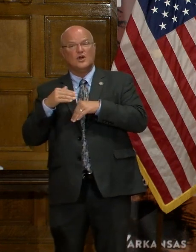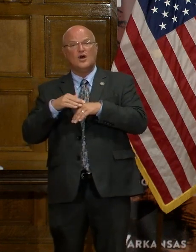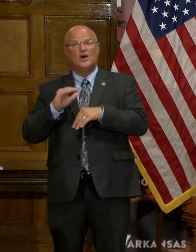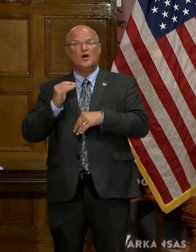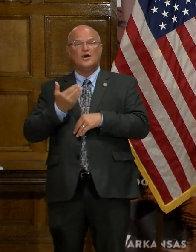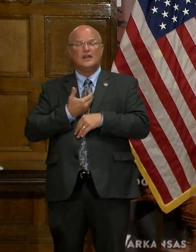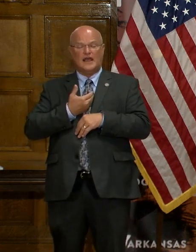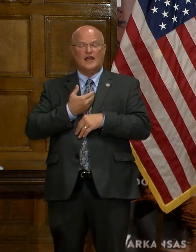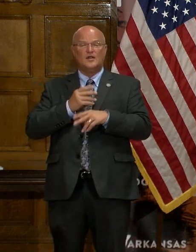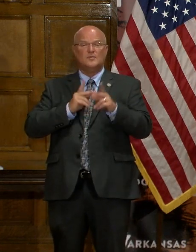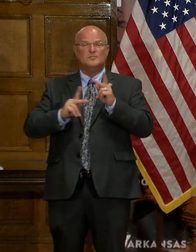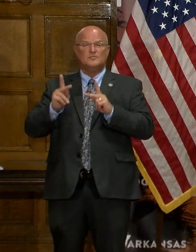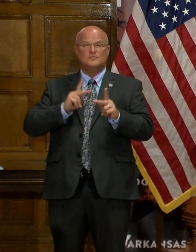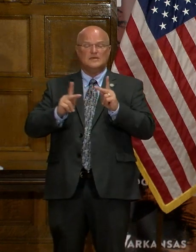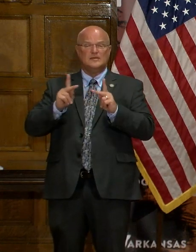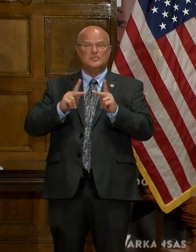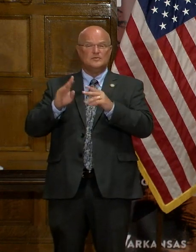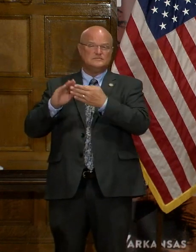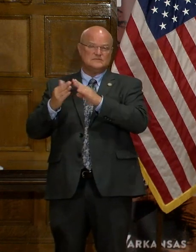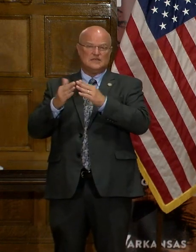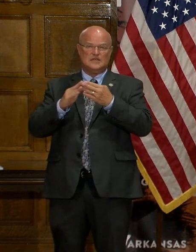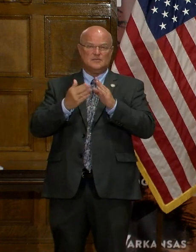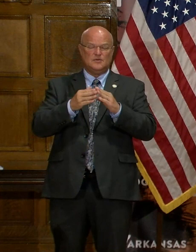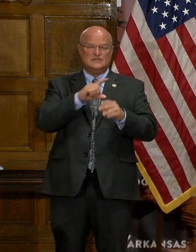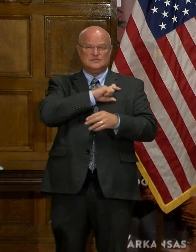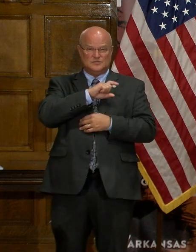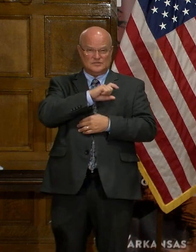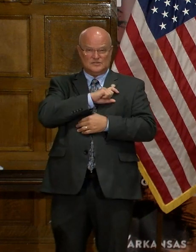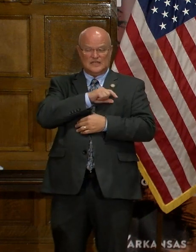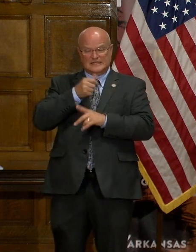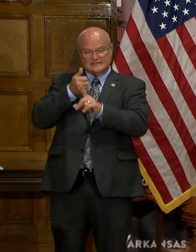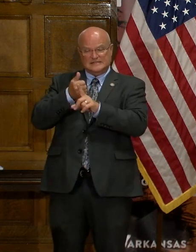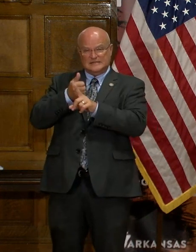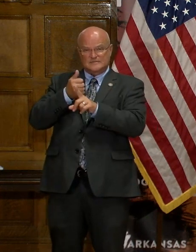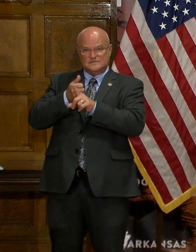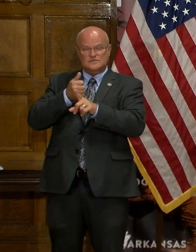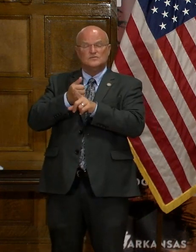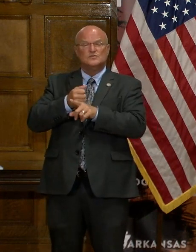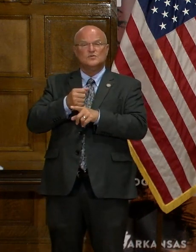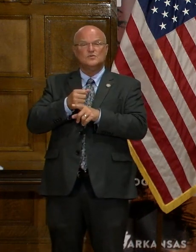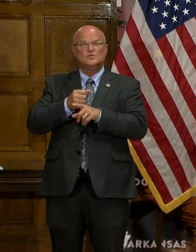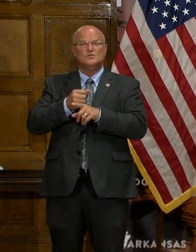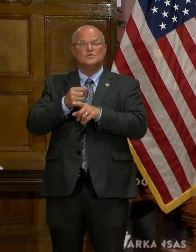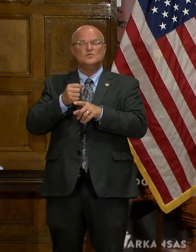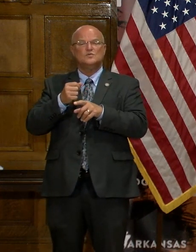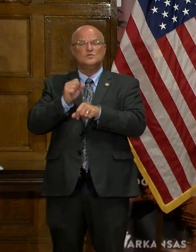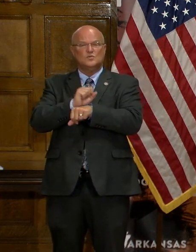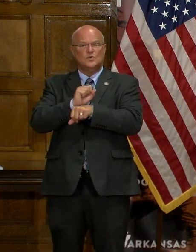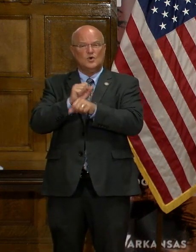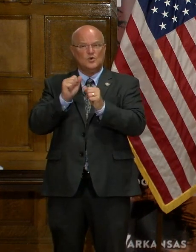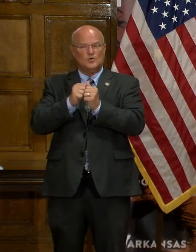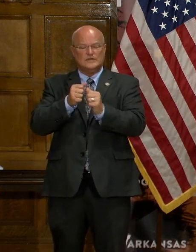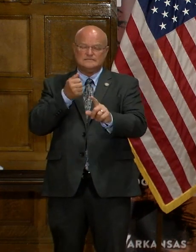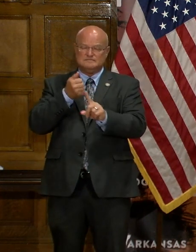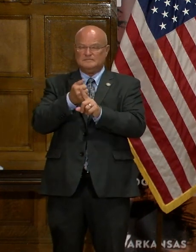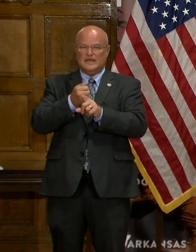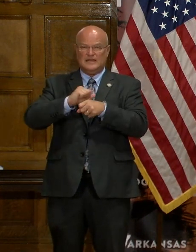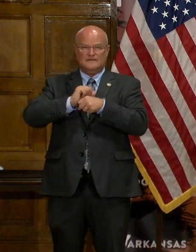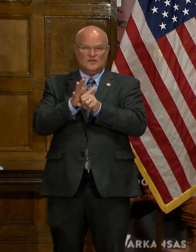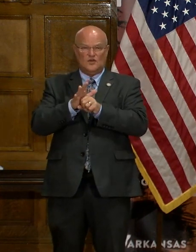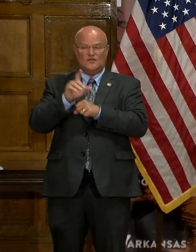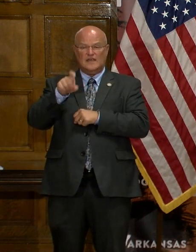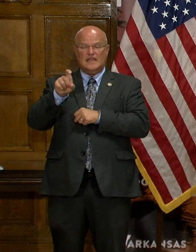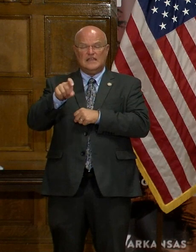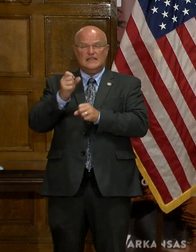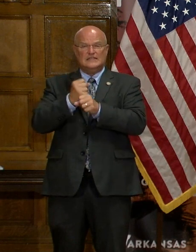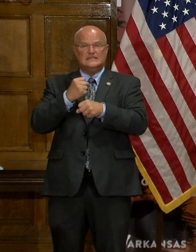our partners in the local law enforcement community as they themselves continue to grapple with the impact of COVID and their need